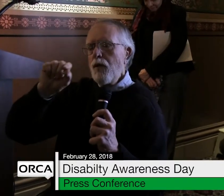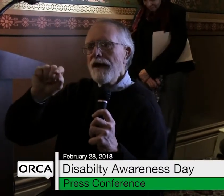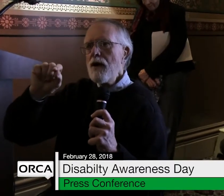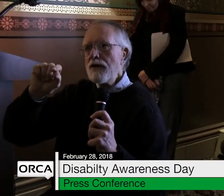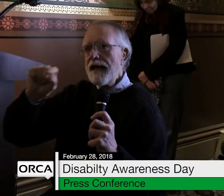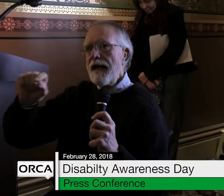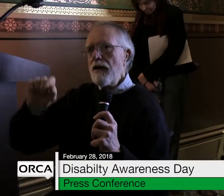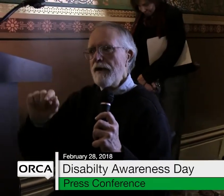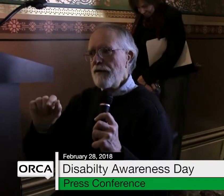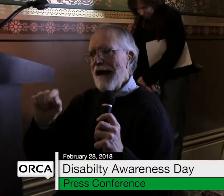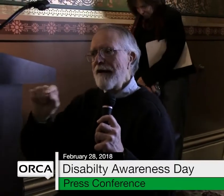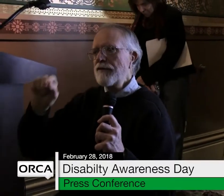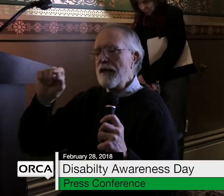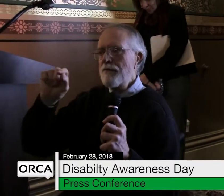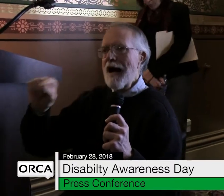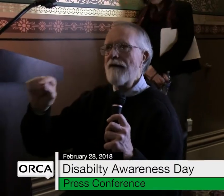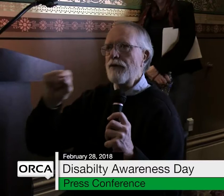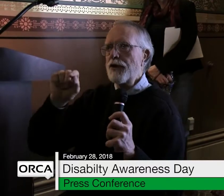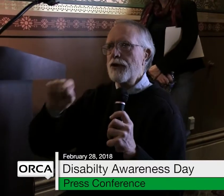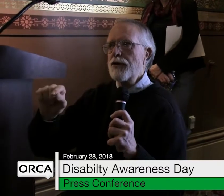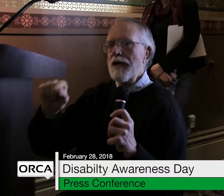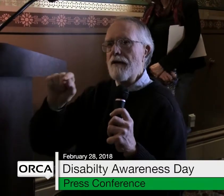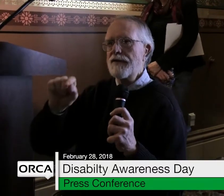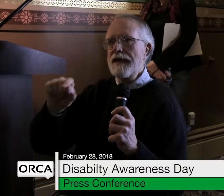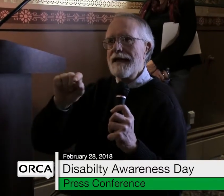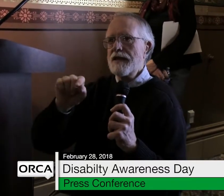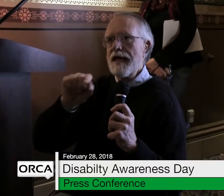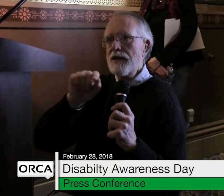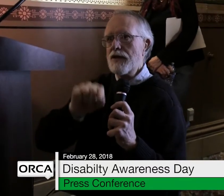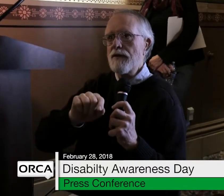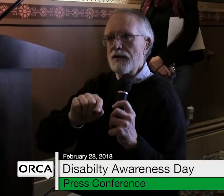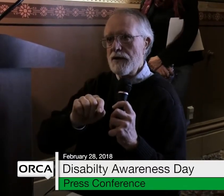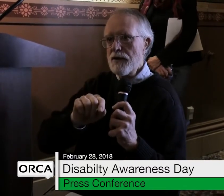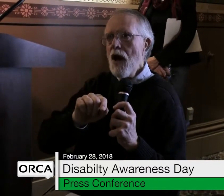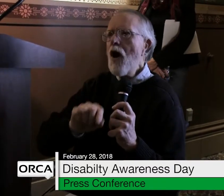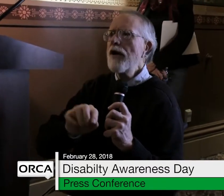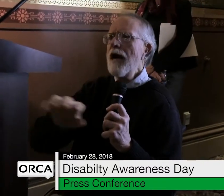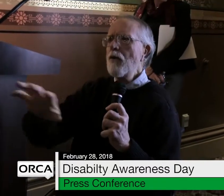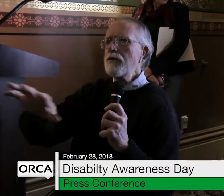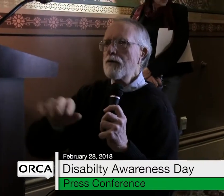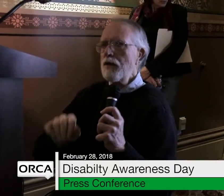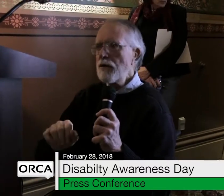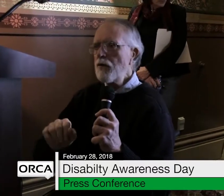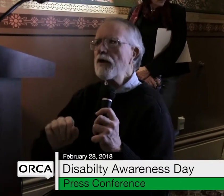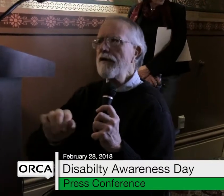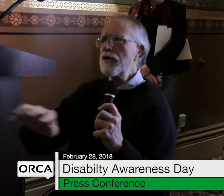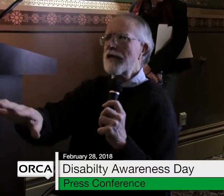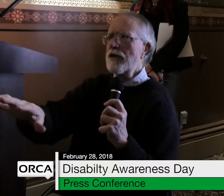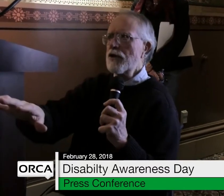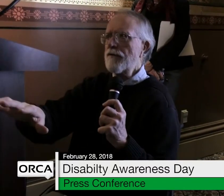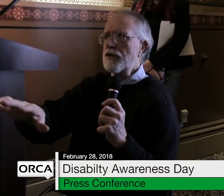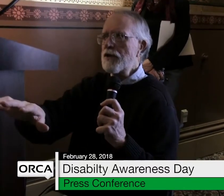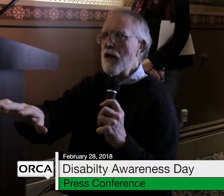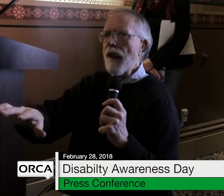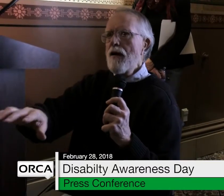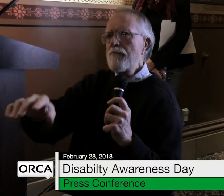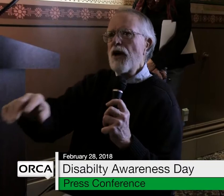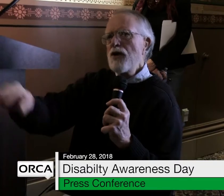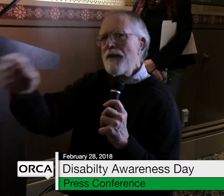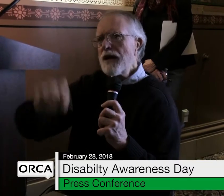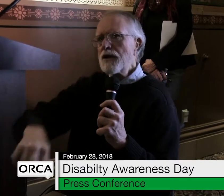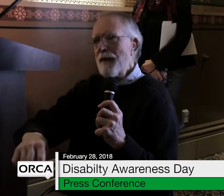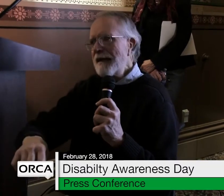we don't care if you have to impoverish yourself to get state services. Oh yeah, we'll give you state services,